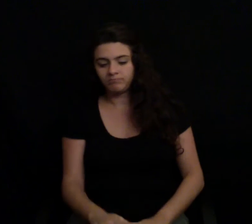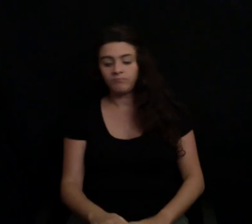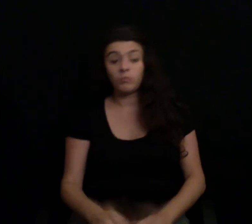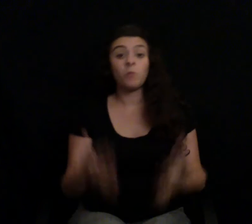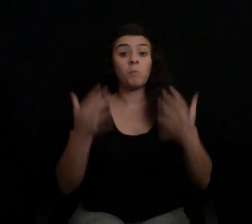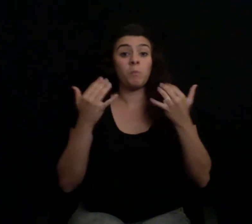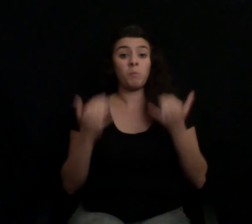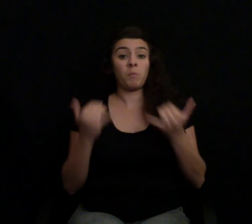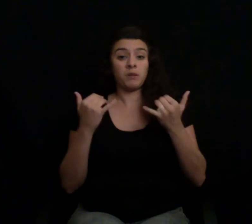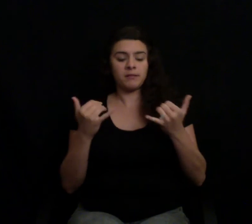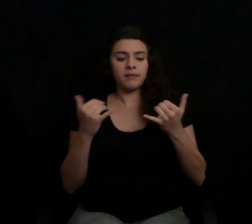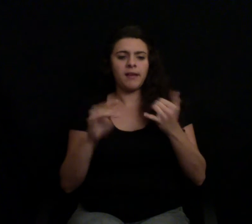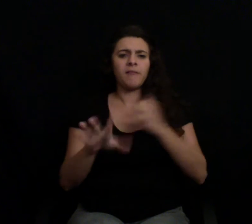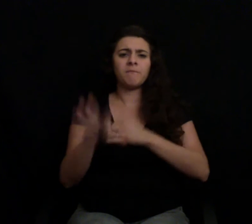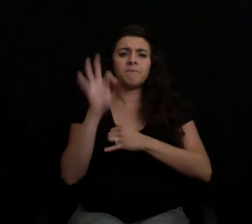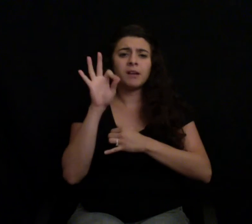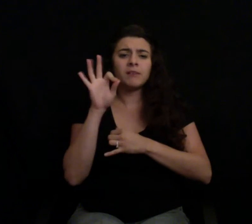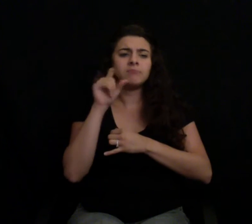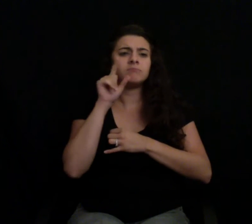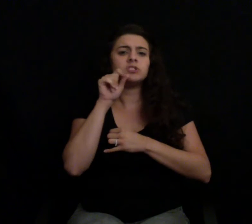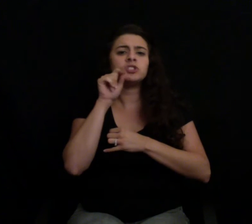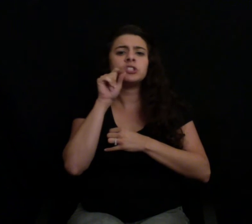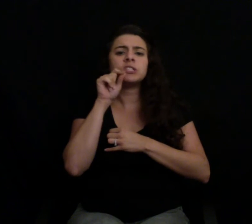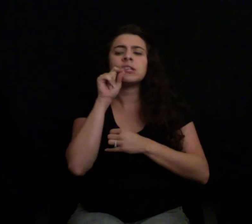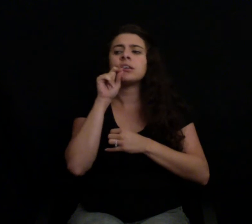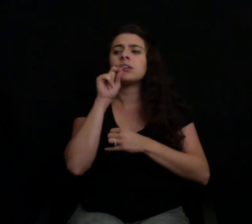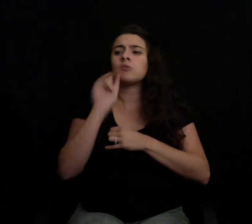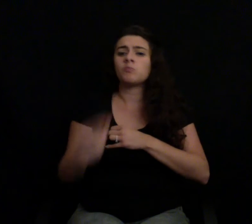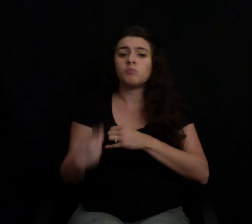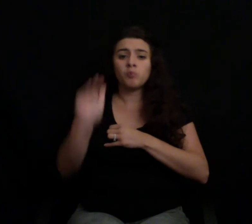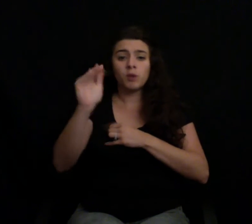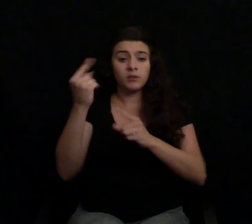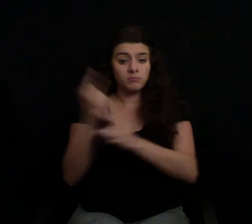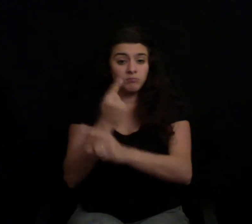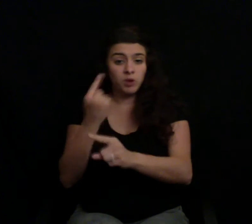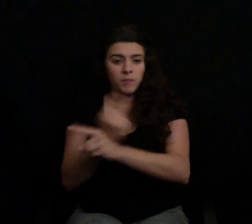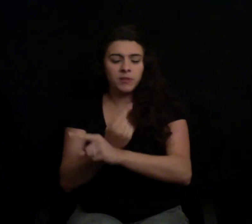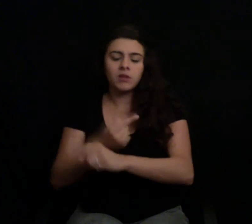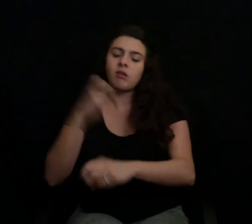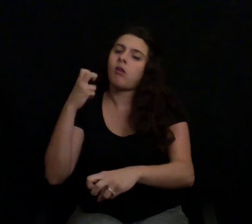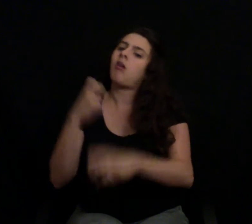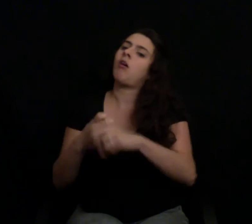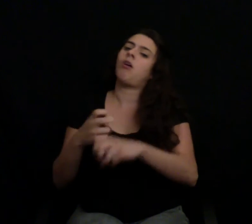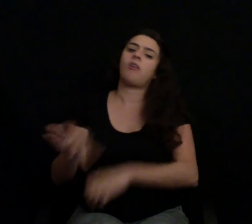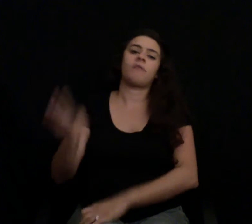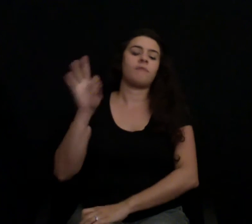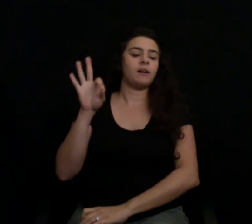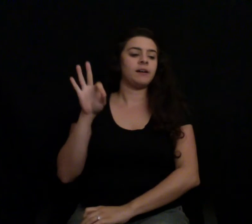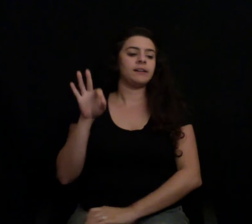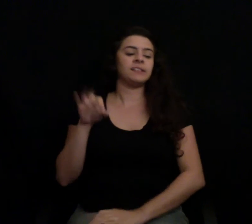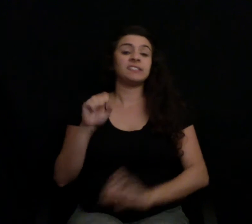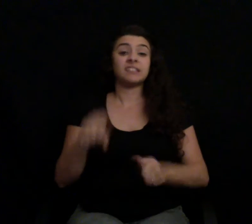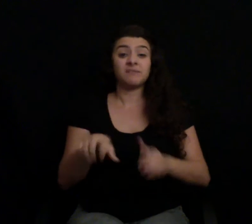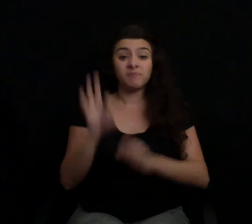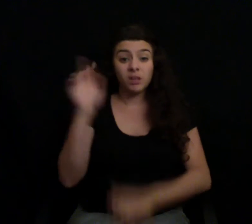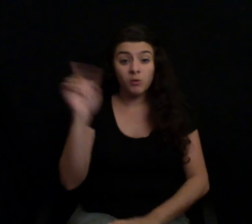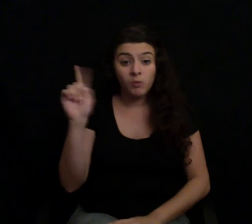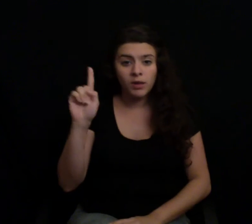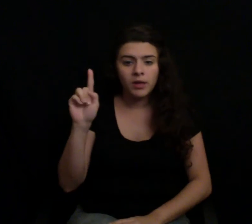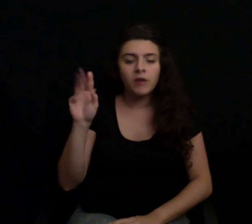welfare of chicken anywhere. There's a few places you can ask at your local farmer's market. And you can also ask when places are guaranteed to get it is